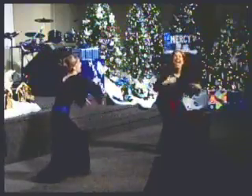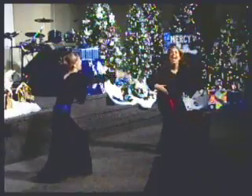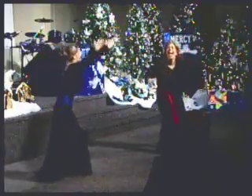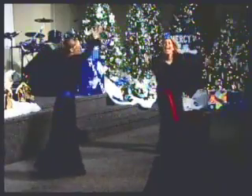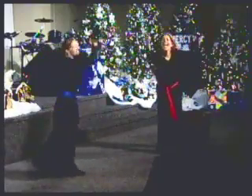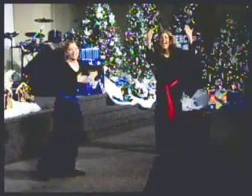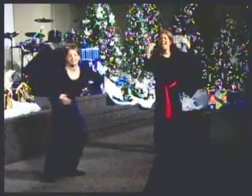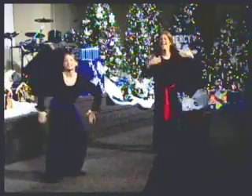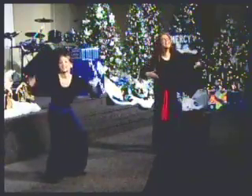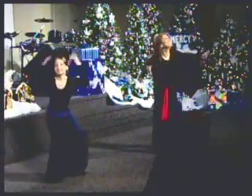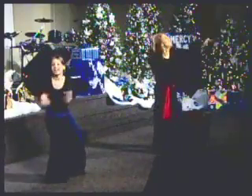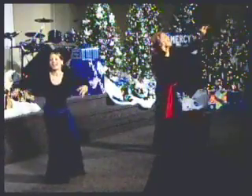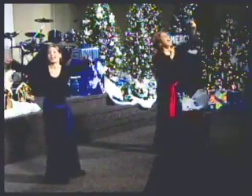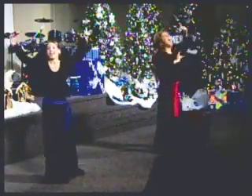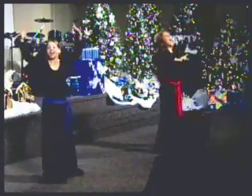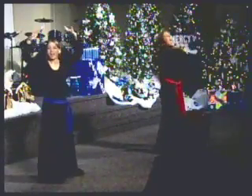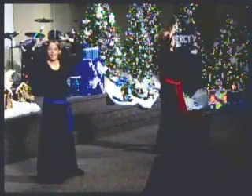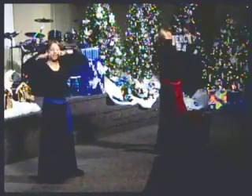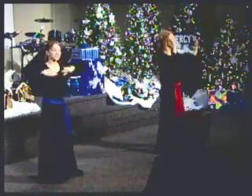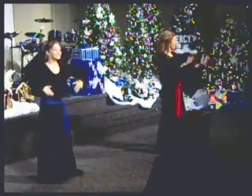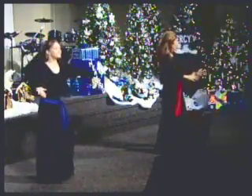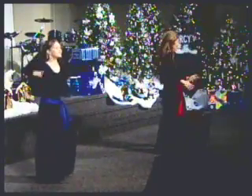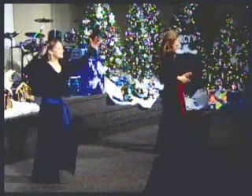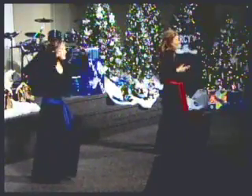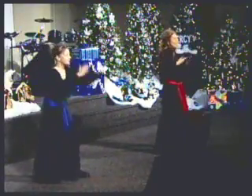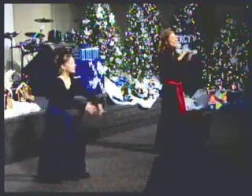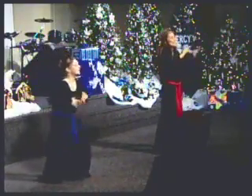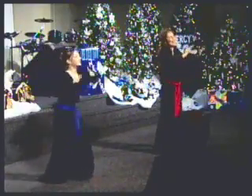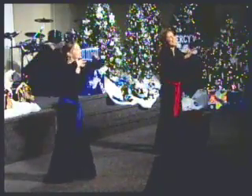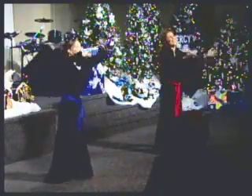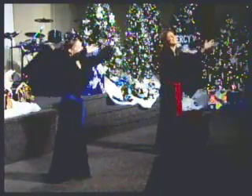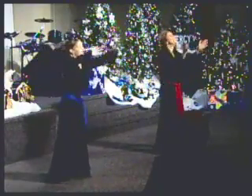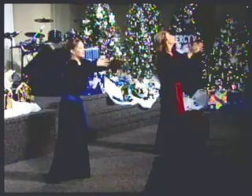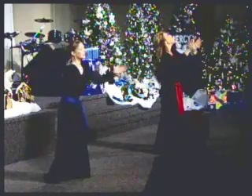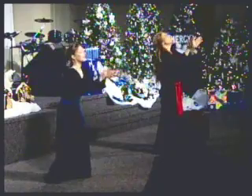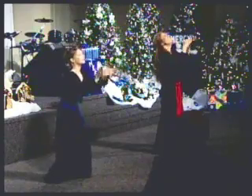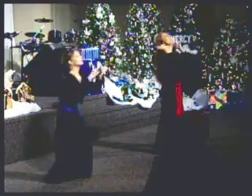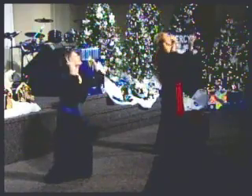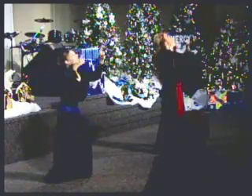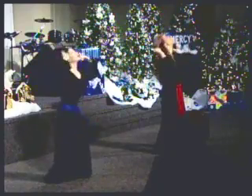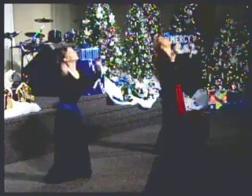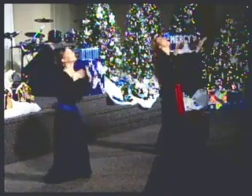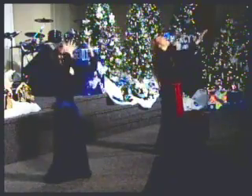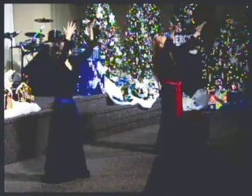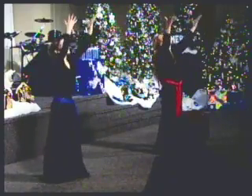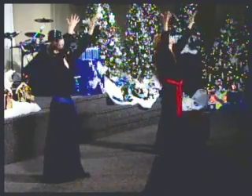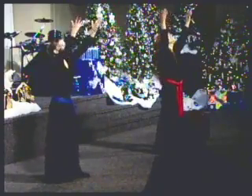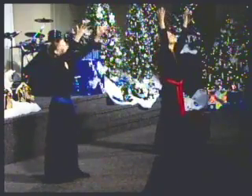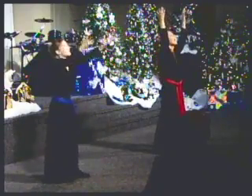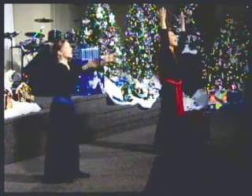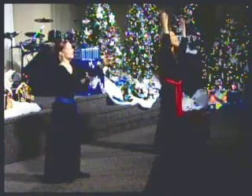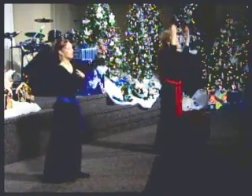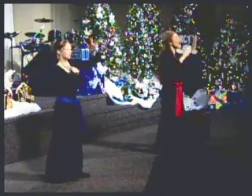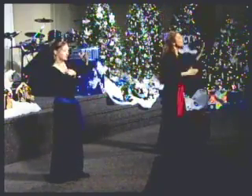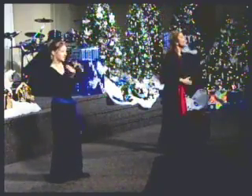Haste, haste to bring Him praise The